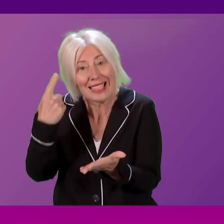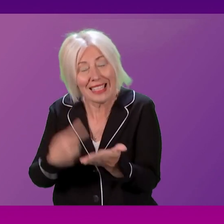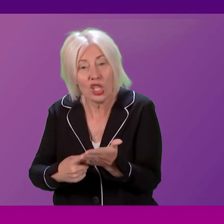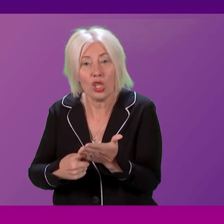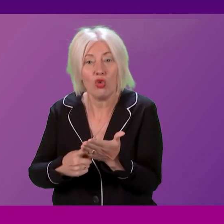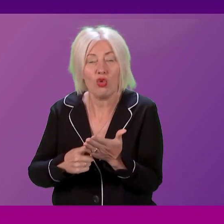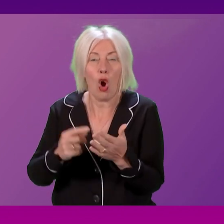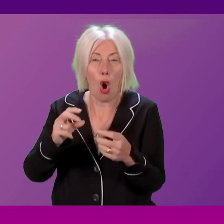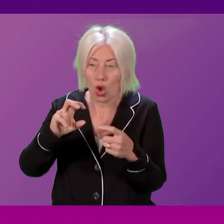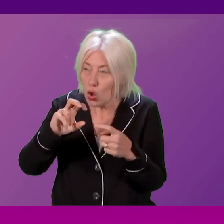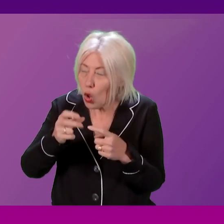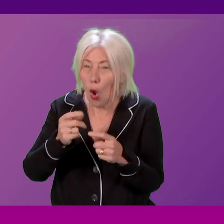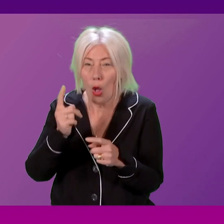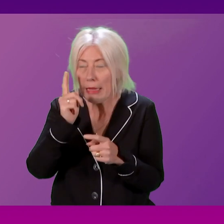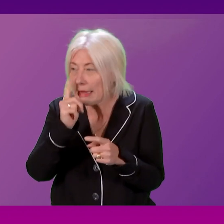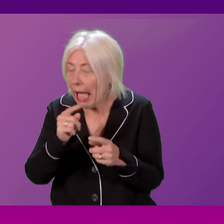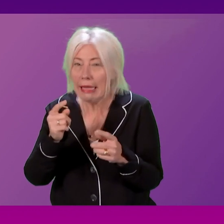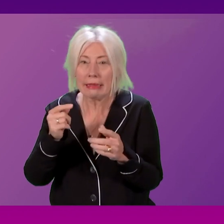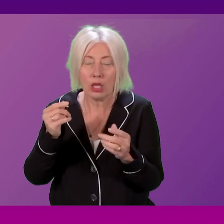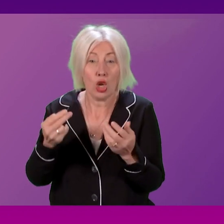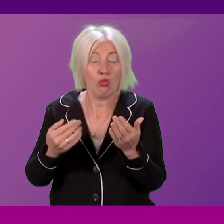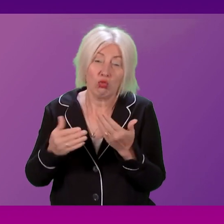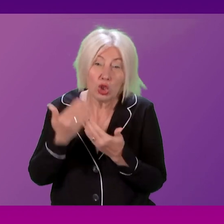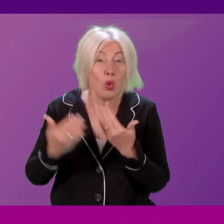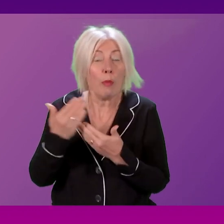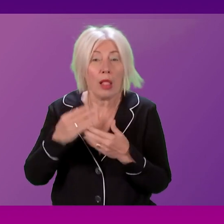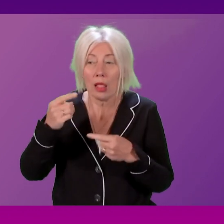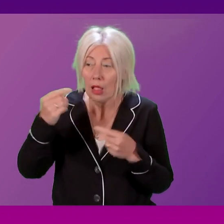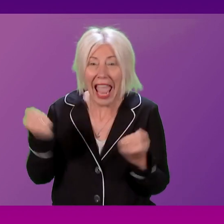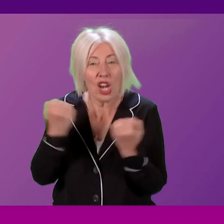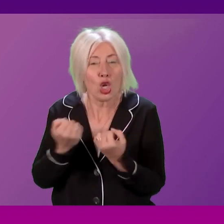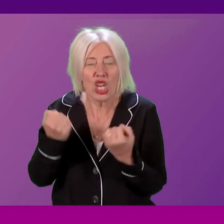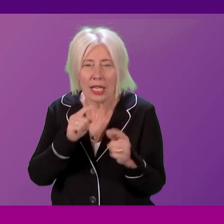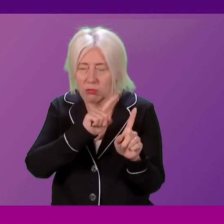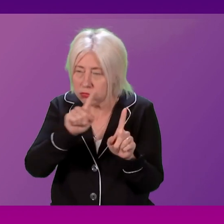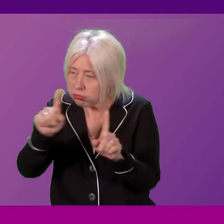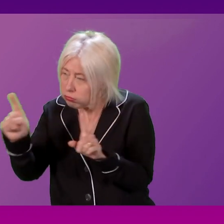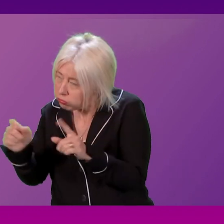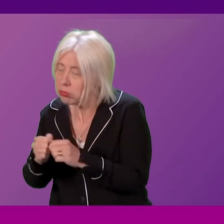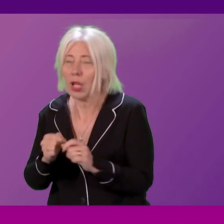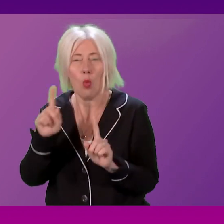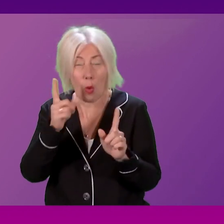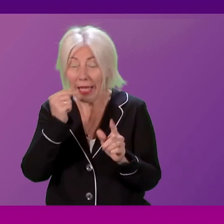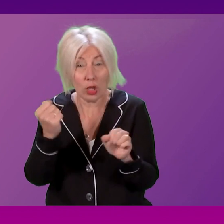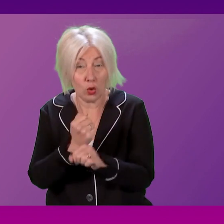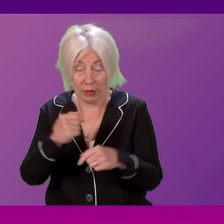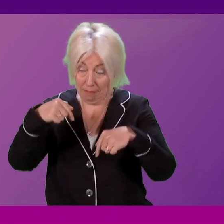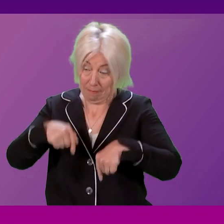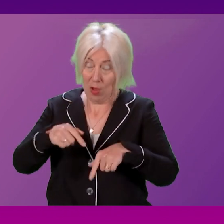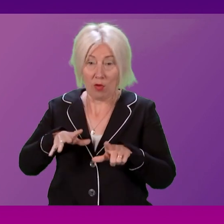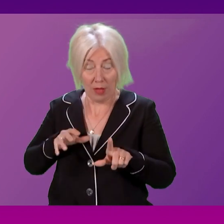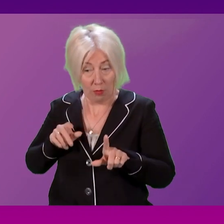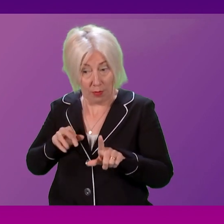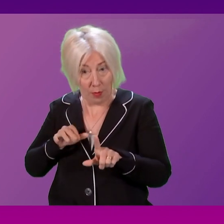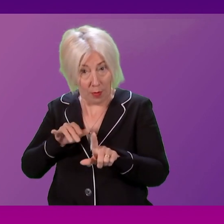energy and climate finance must be progressed with urgency. At home, Scotland has made progress on our net zero journey,